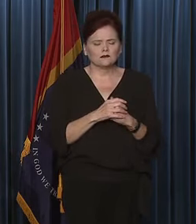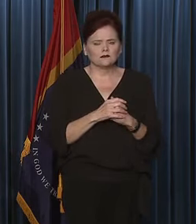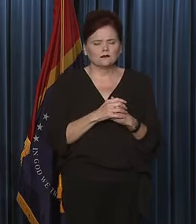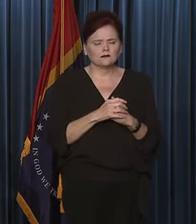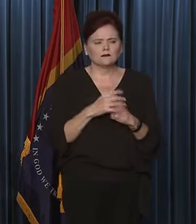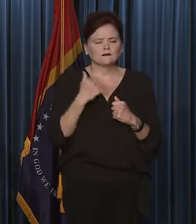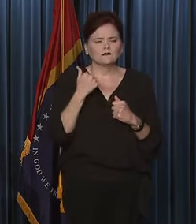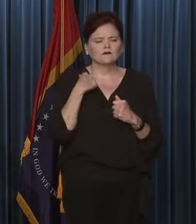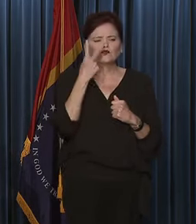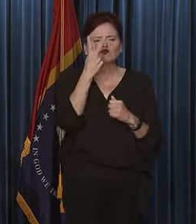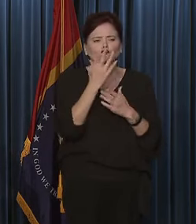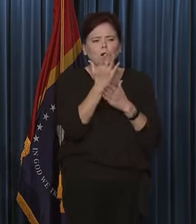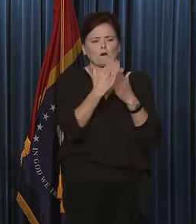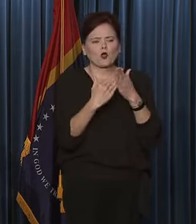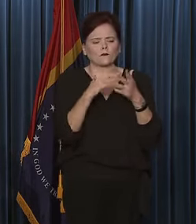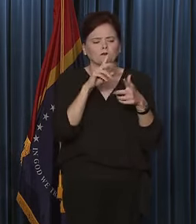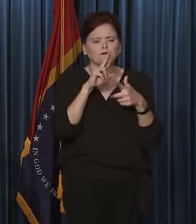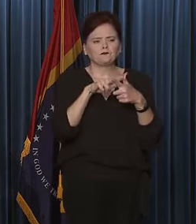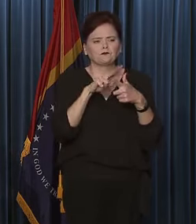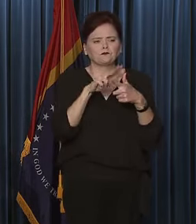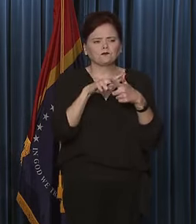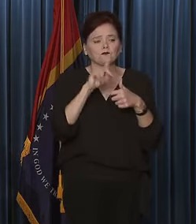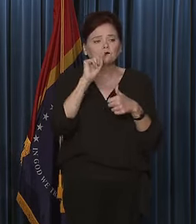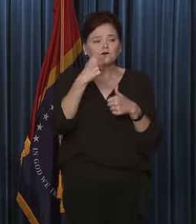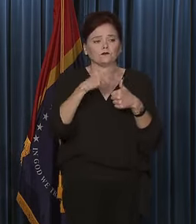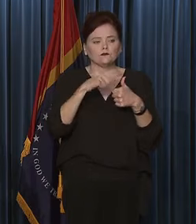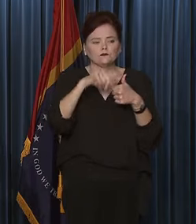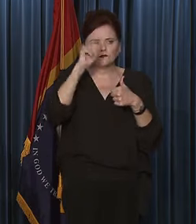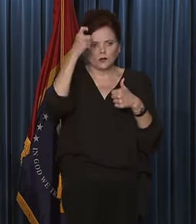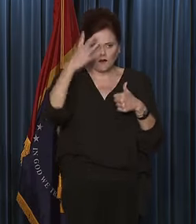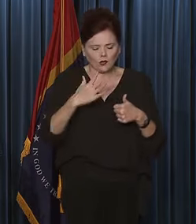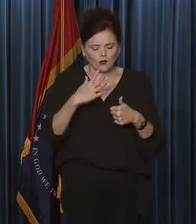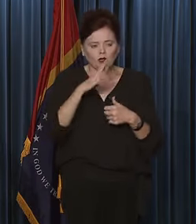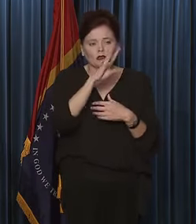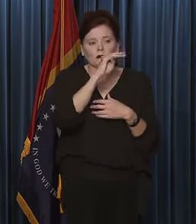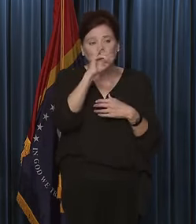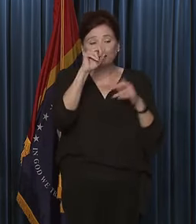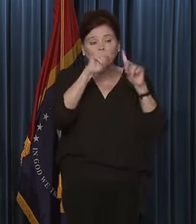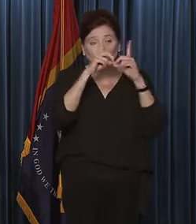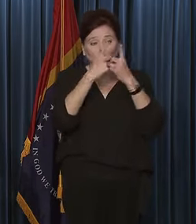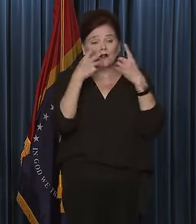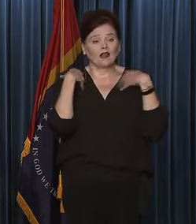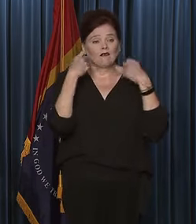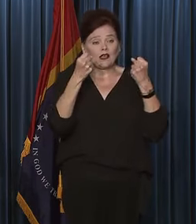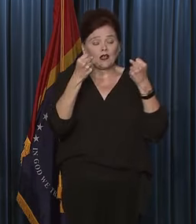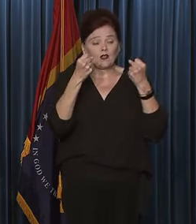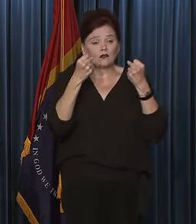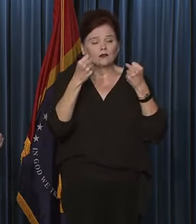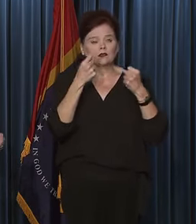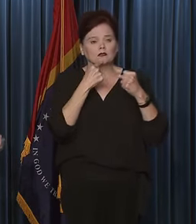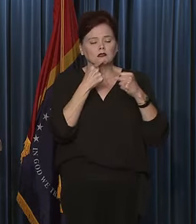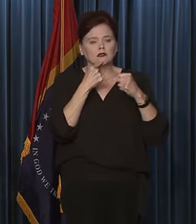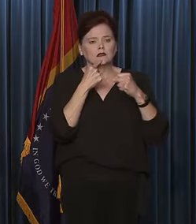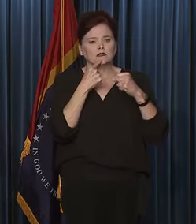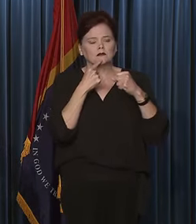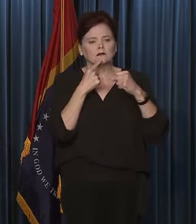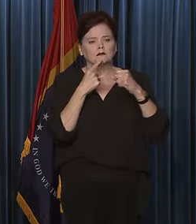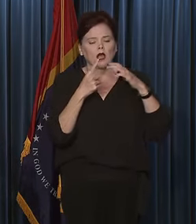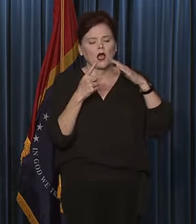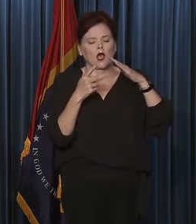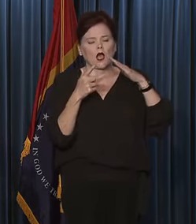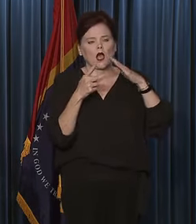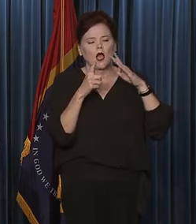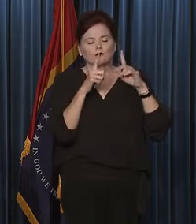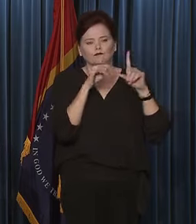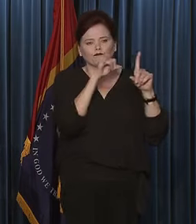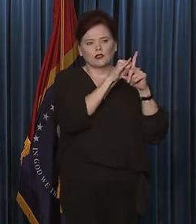I have a two-part question. The first part is for Governor Reeves. When the Mississippi Department of Health issued the isolation order last Friday, was there